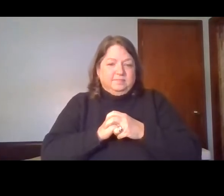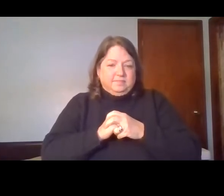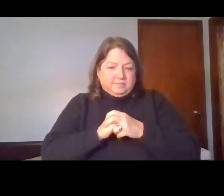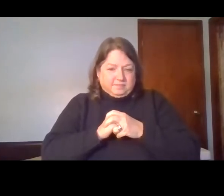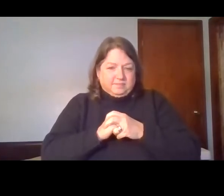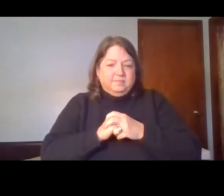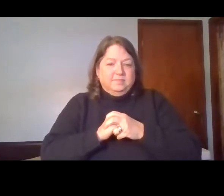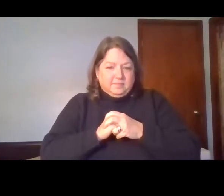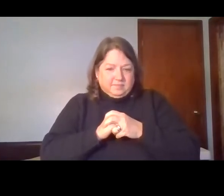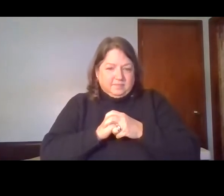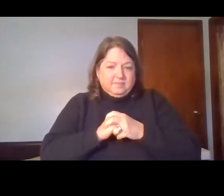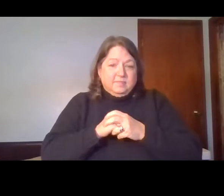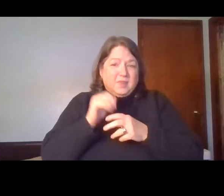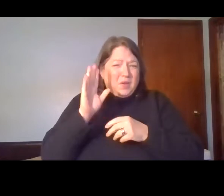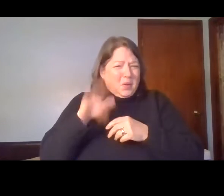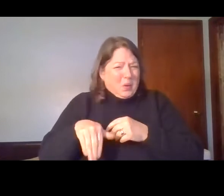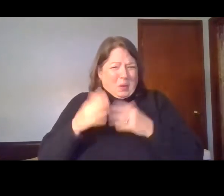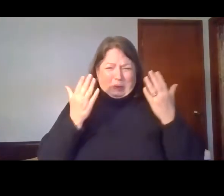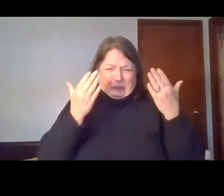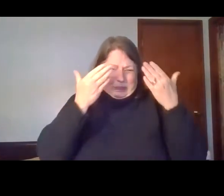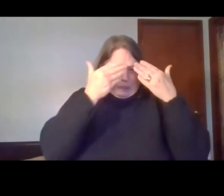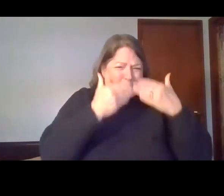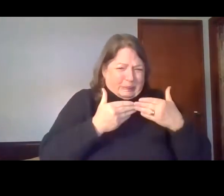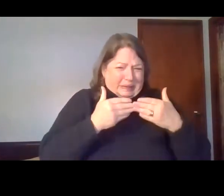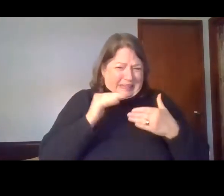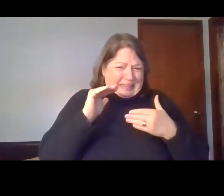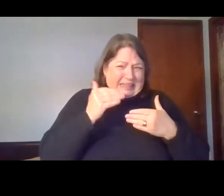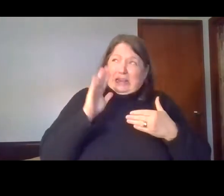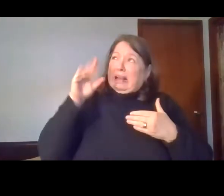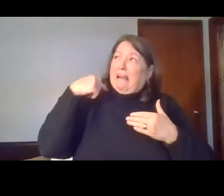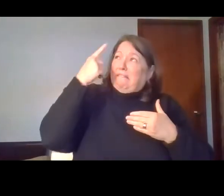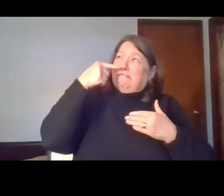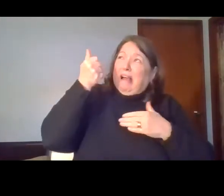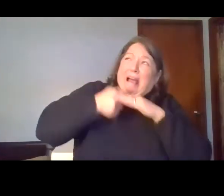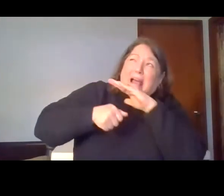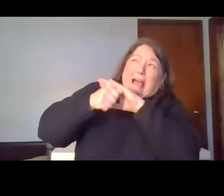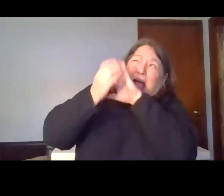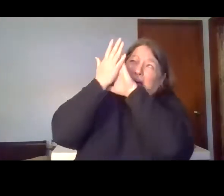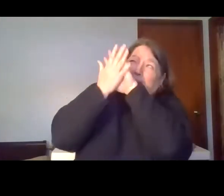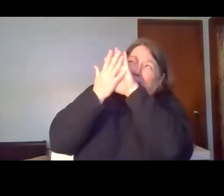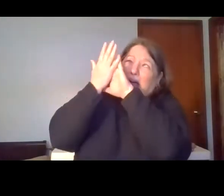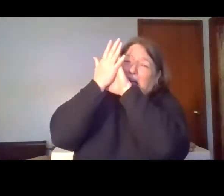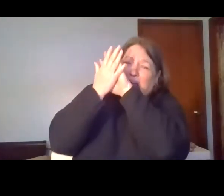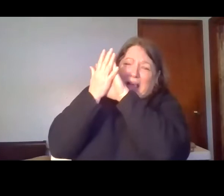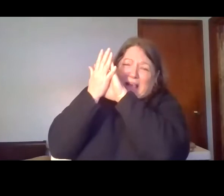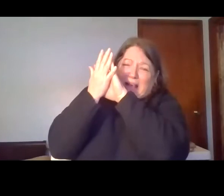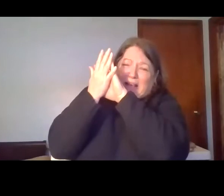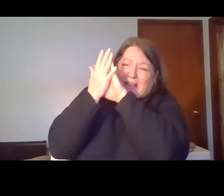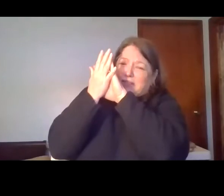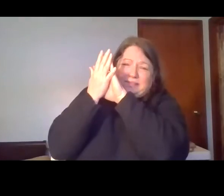When darkness seems to hide His face,